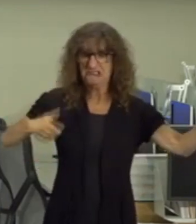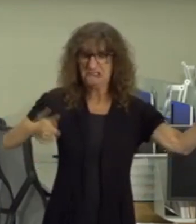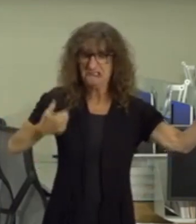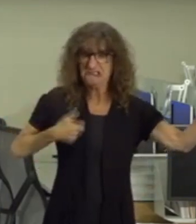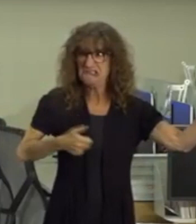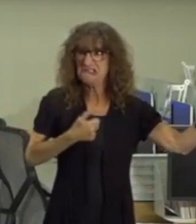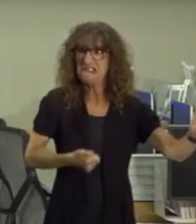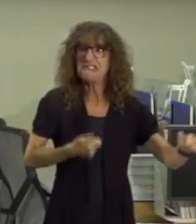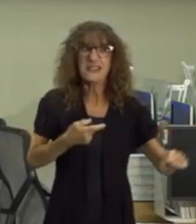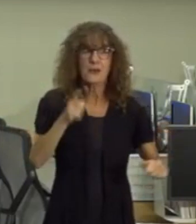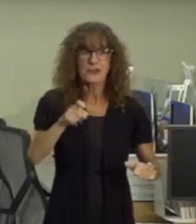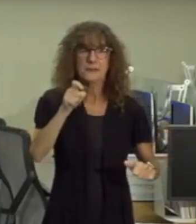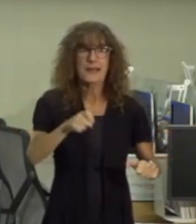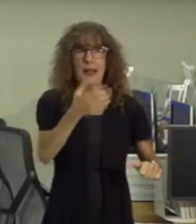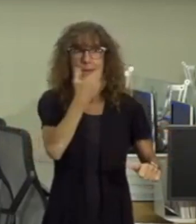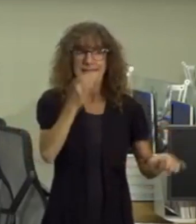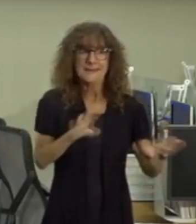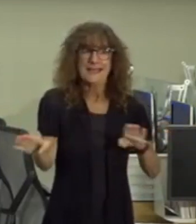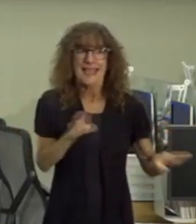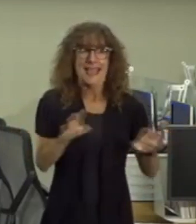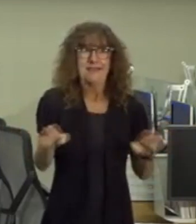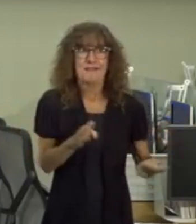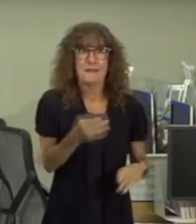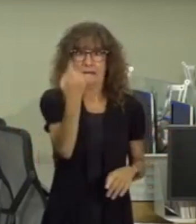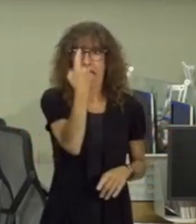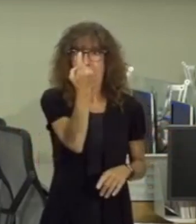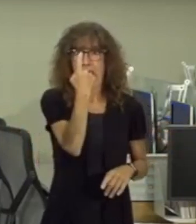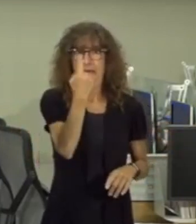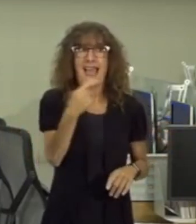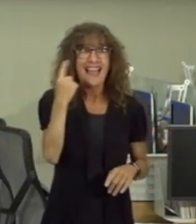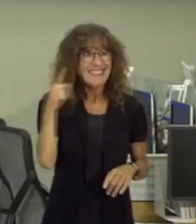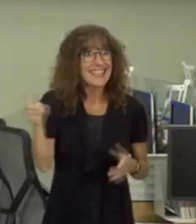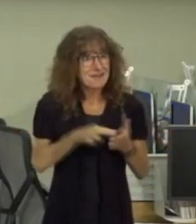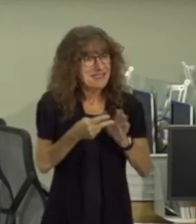moment ago that we should be on our best behavior and i think he means it